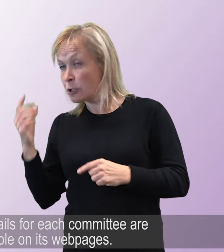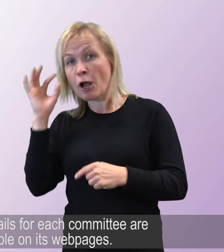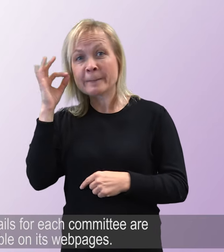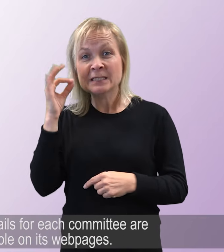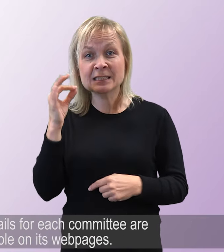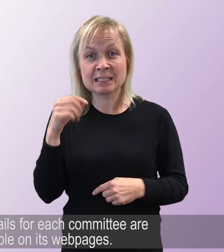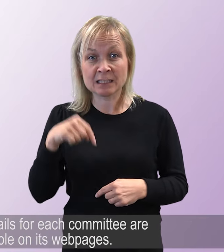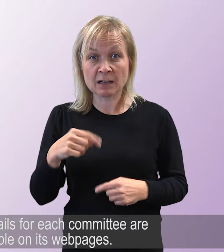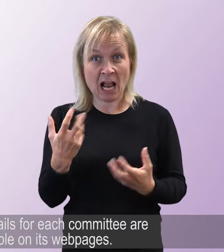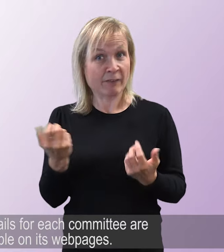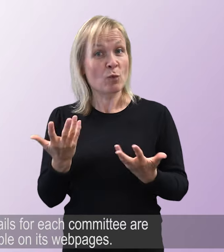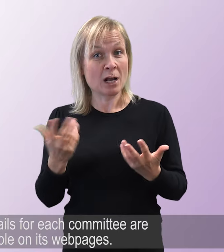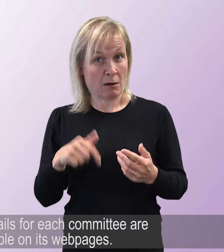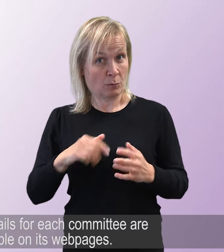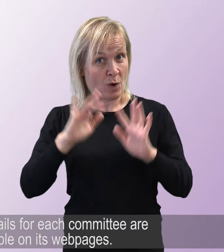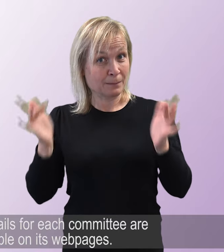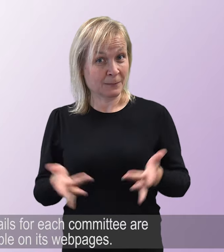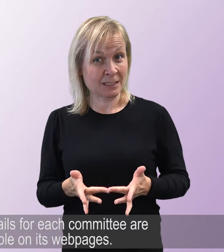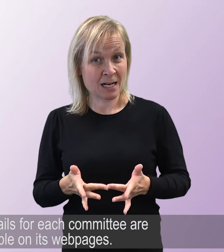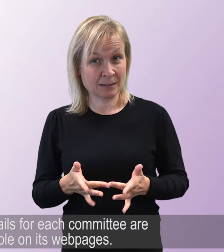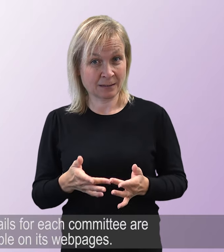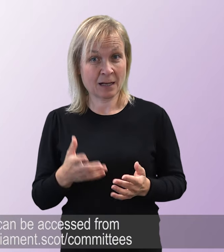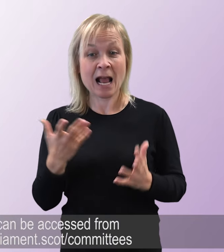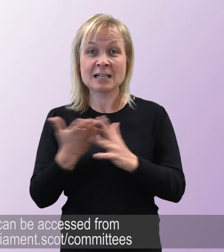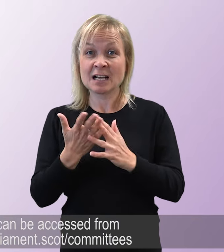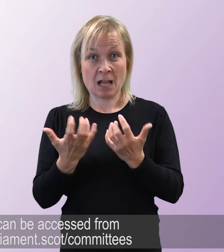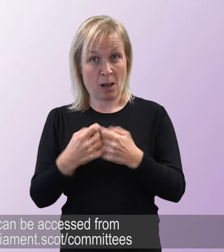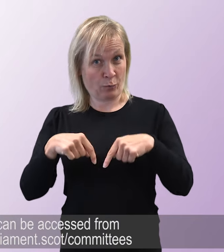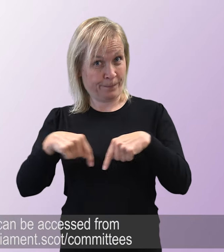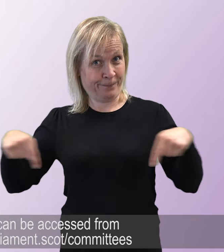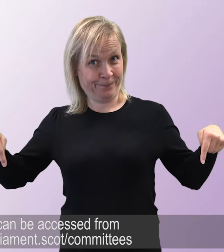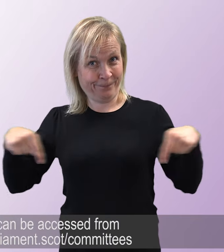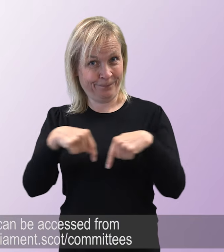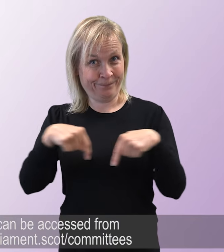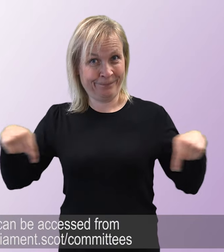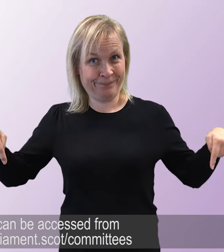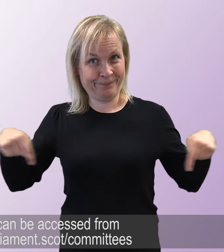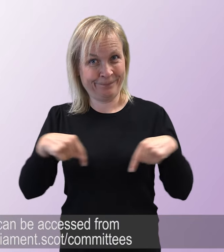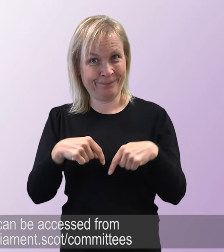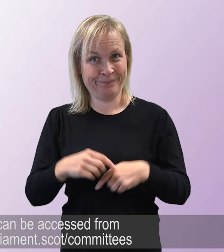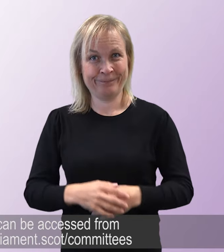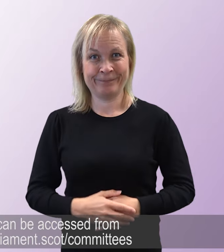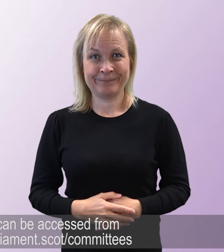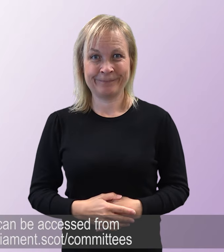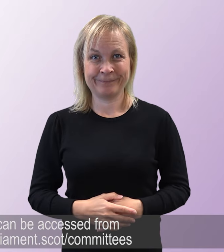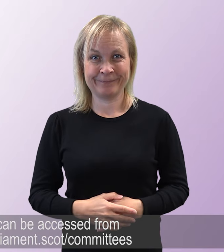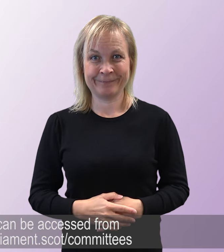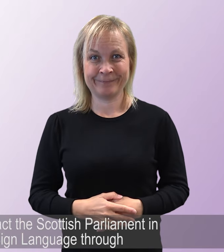on its web pages. These can be accessed from www.parliament.scot.com